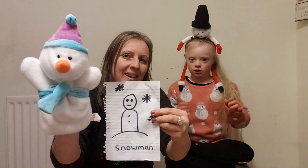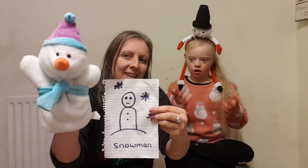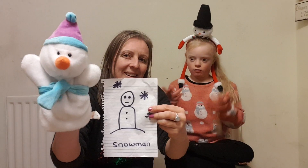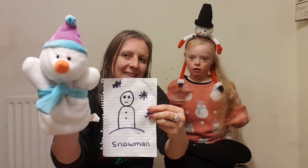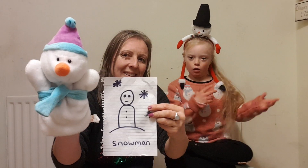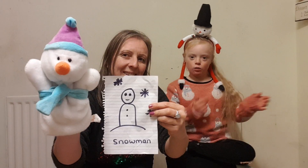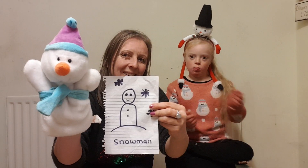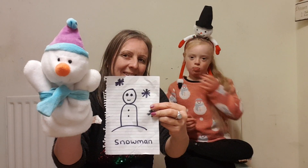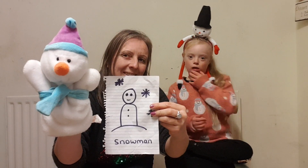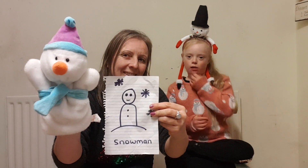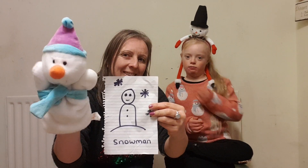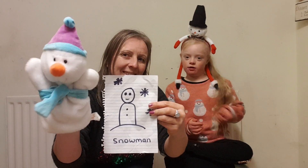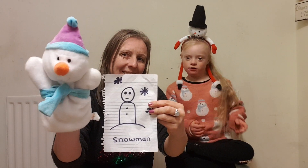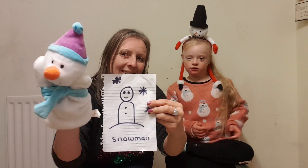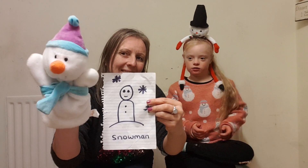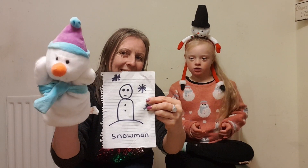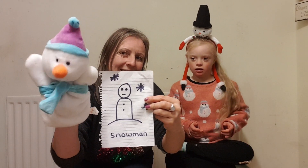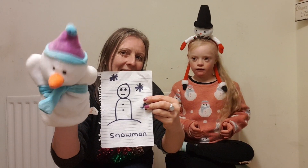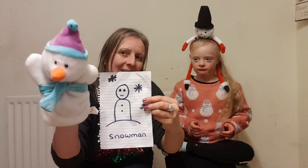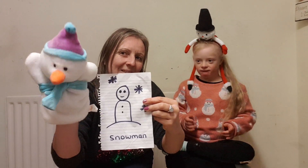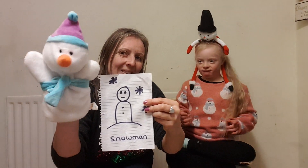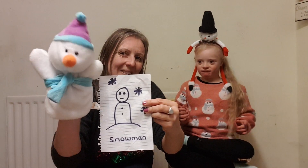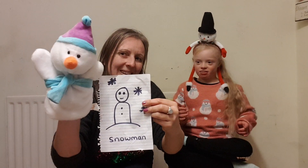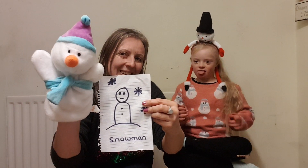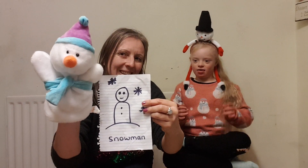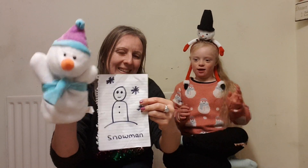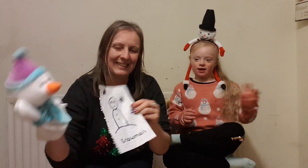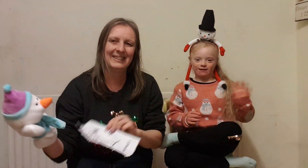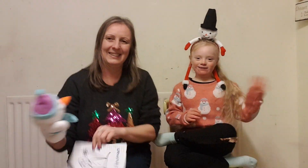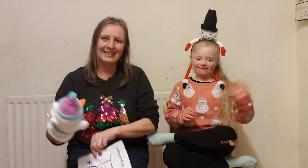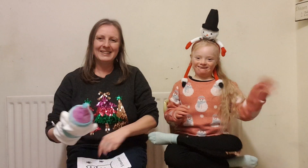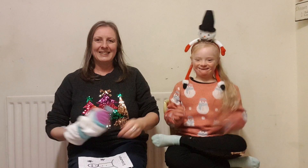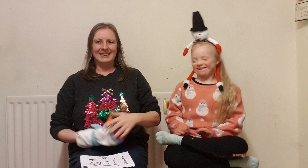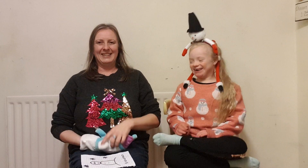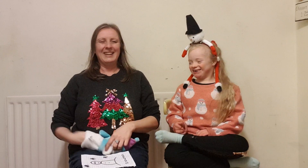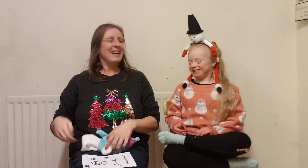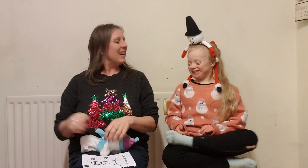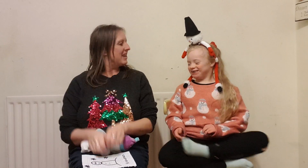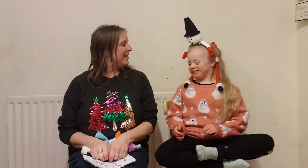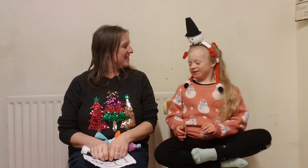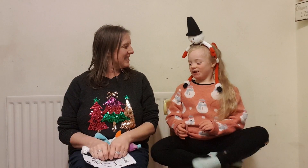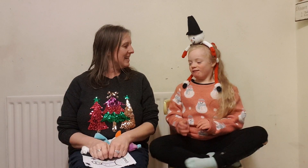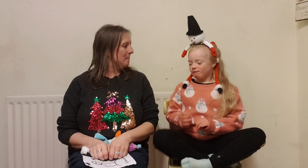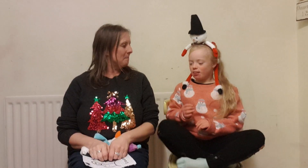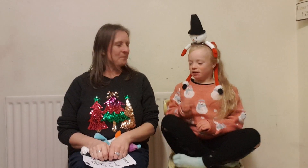hello are you ready ready